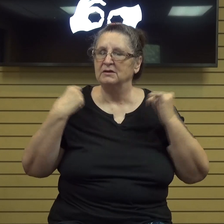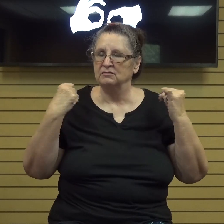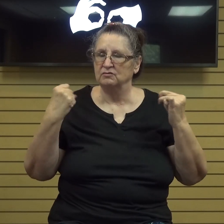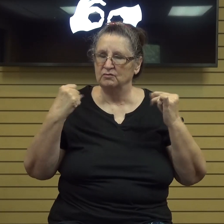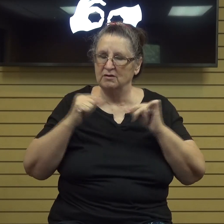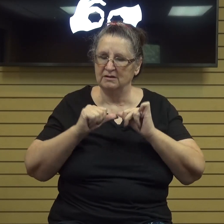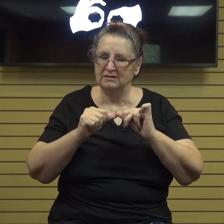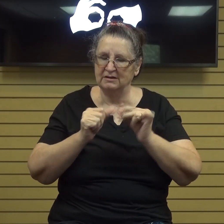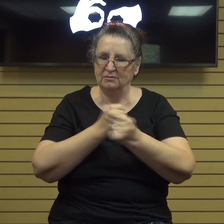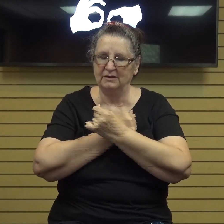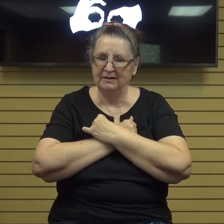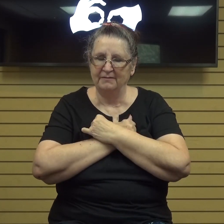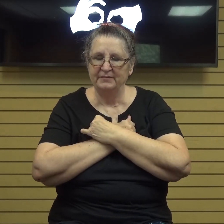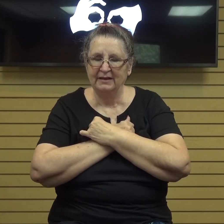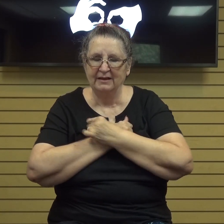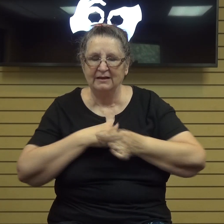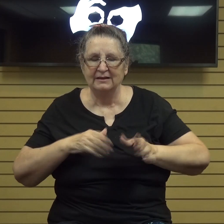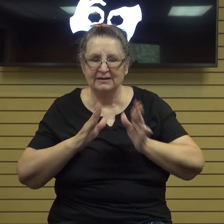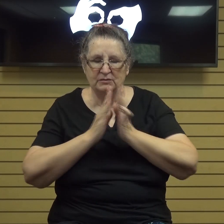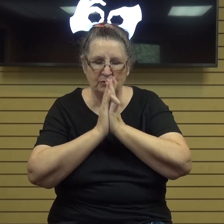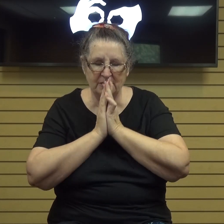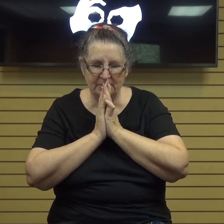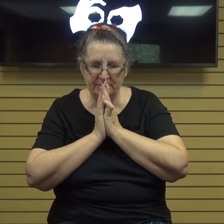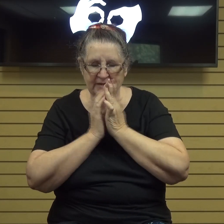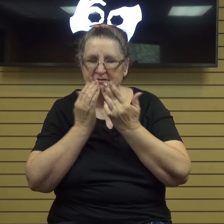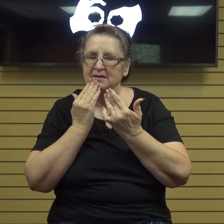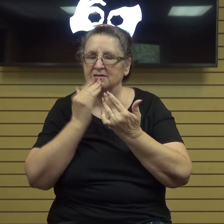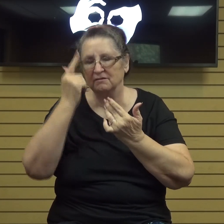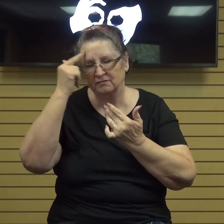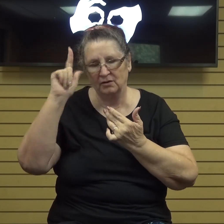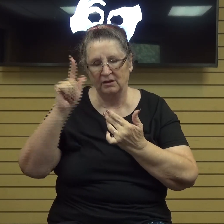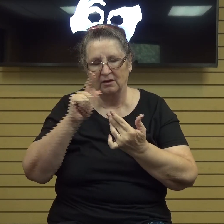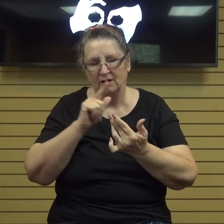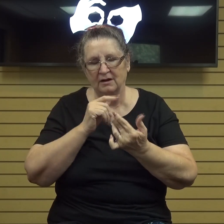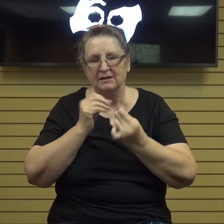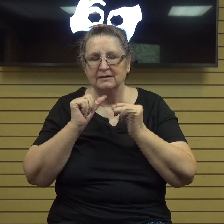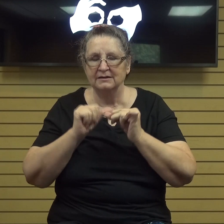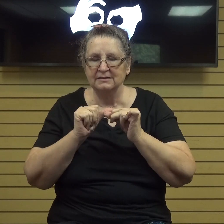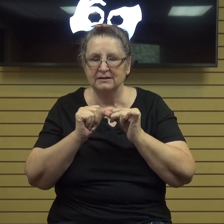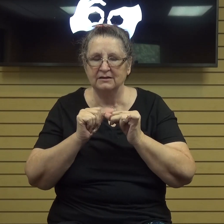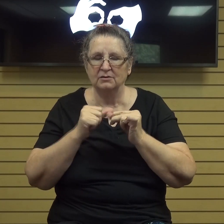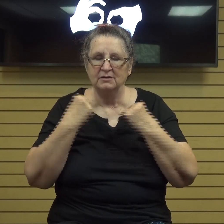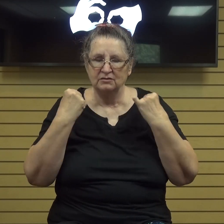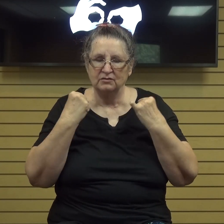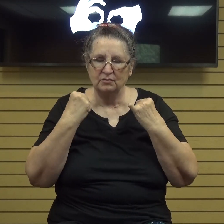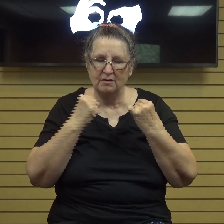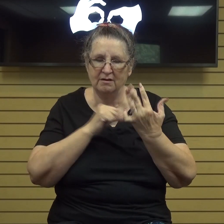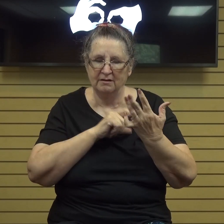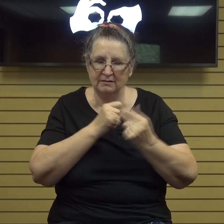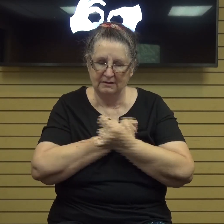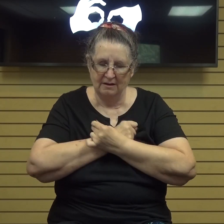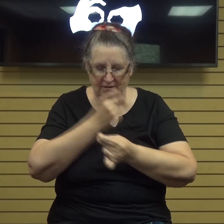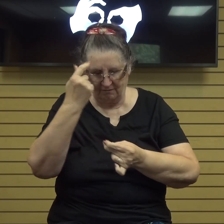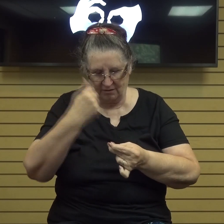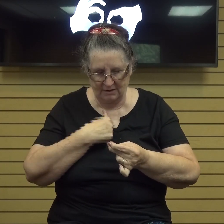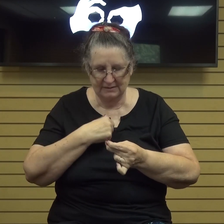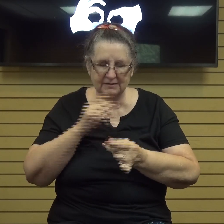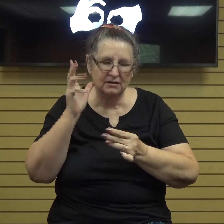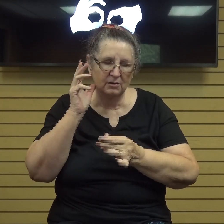lord we thank you for your steadfast love for us thank you that you hear our praises thank you that you